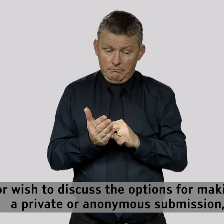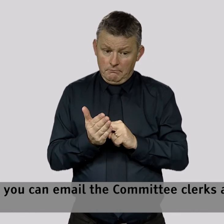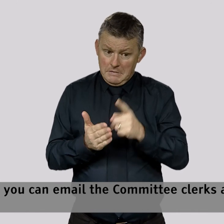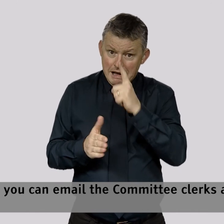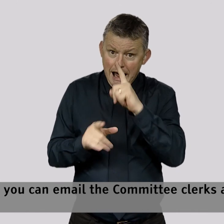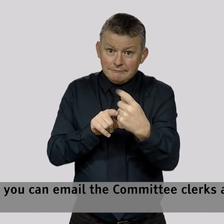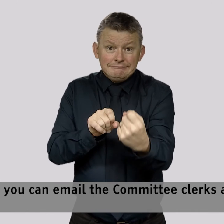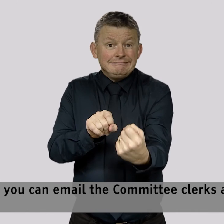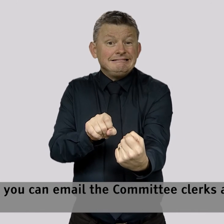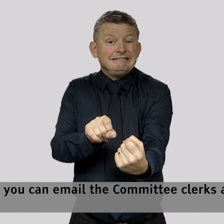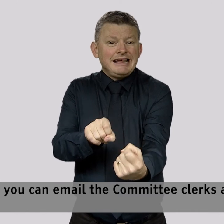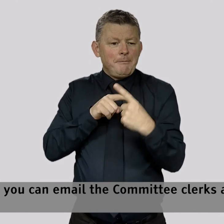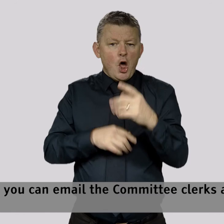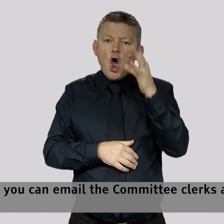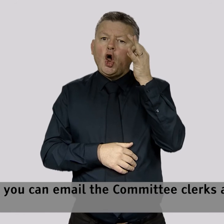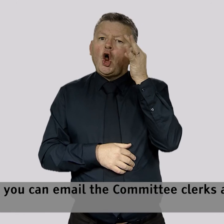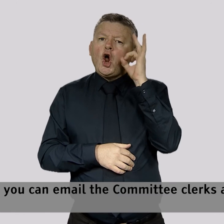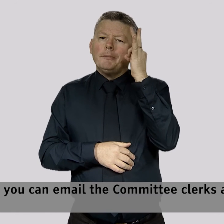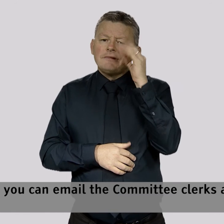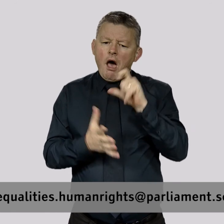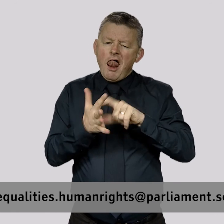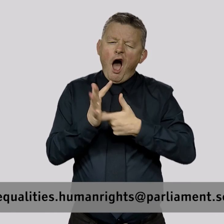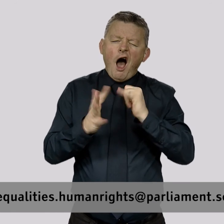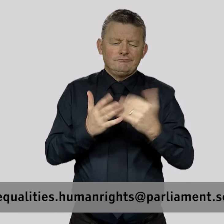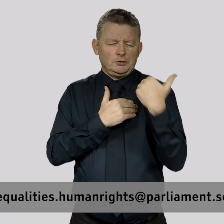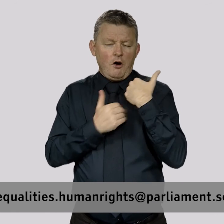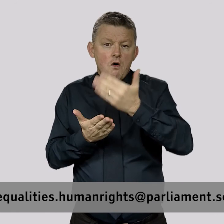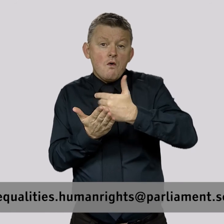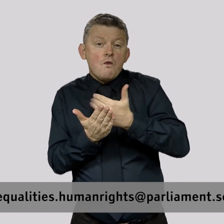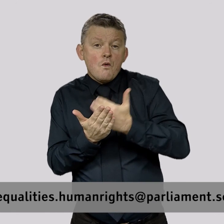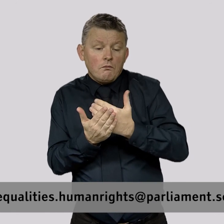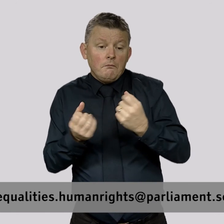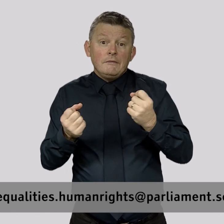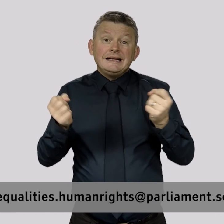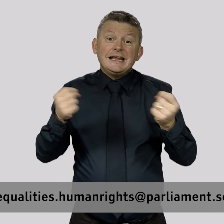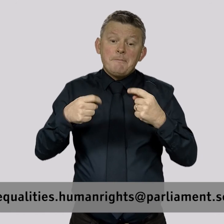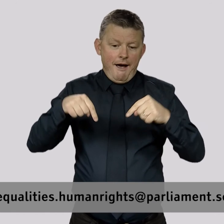you can email the Committee clerks at equalities.humanrights at parliament.scot